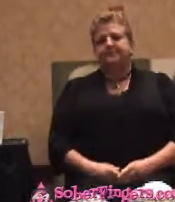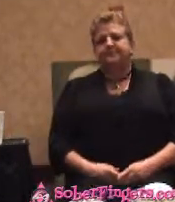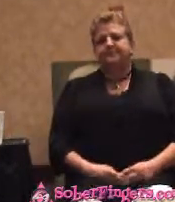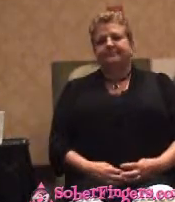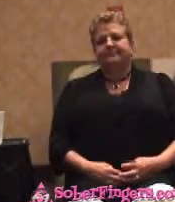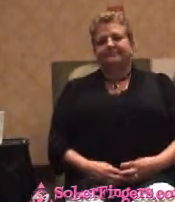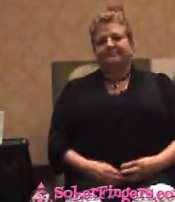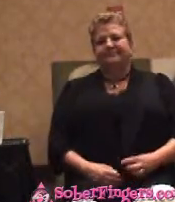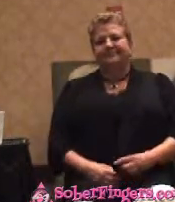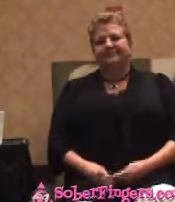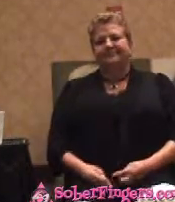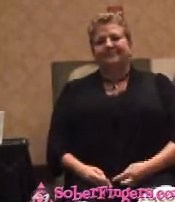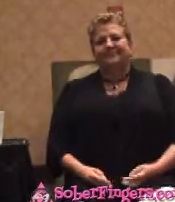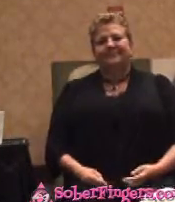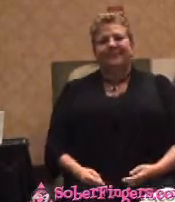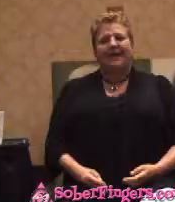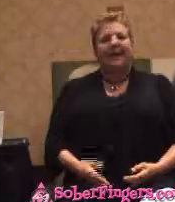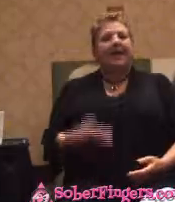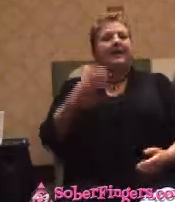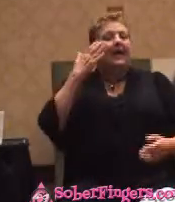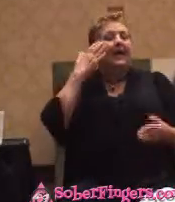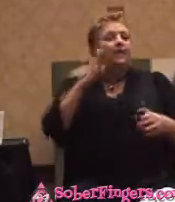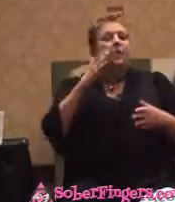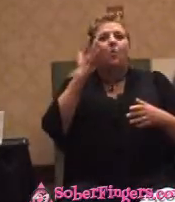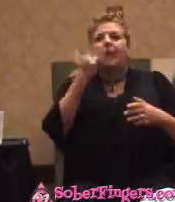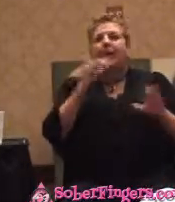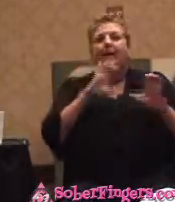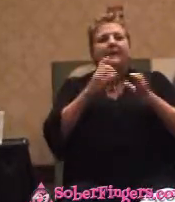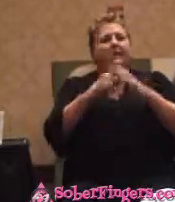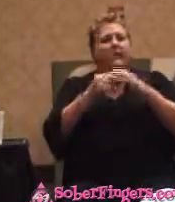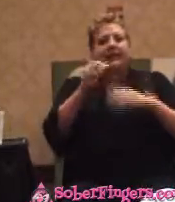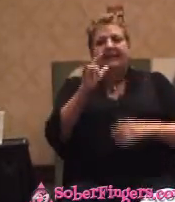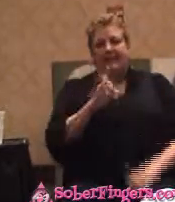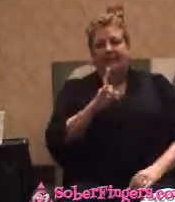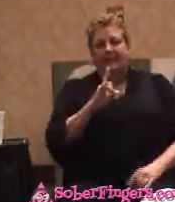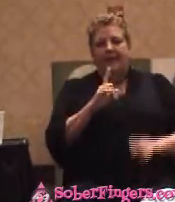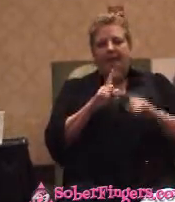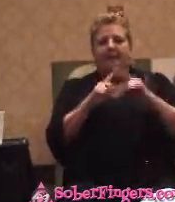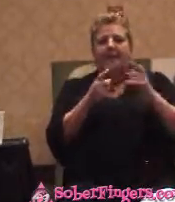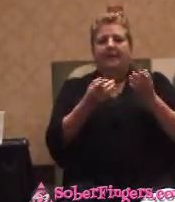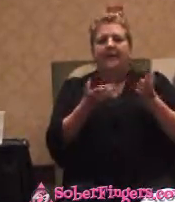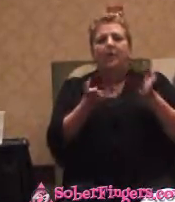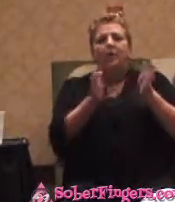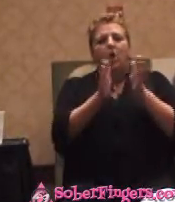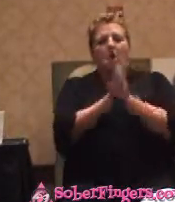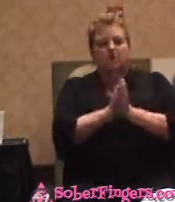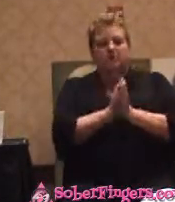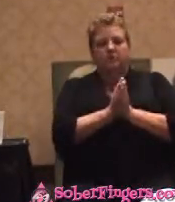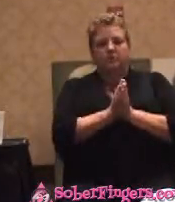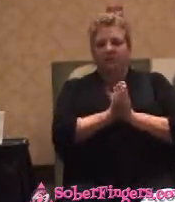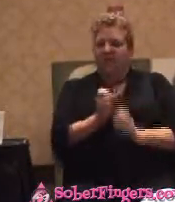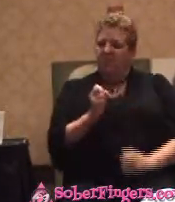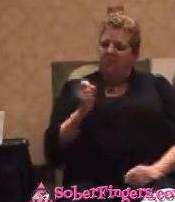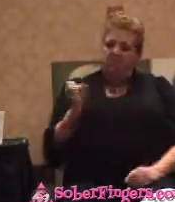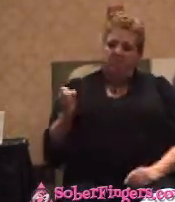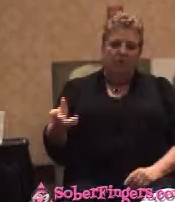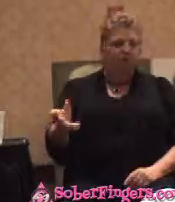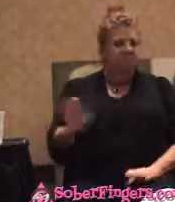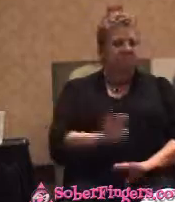And I don't know why I did what I did next. But I closed that little book up and threw it out in the middle of the table. And I said, God, if you're